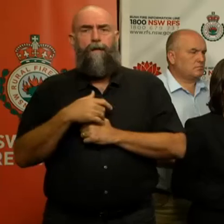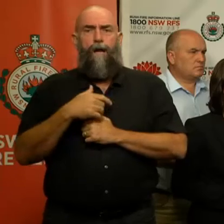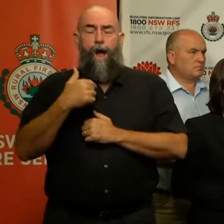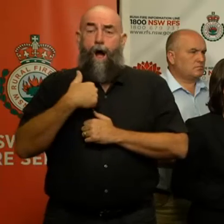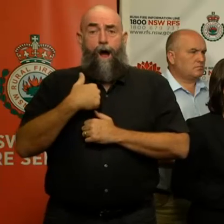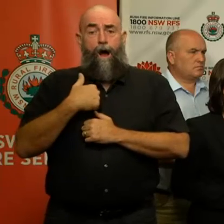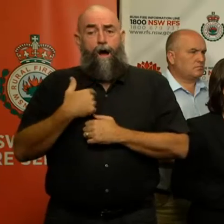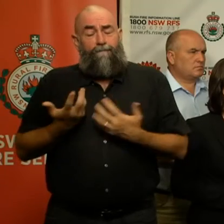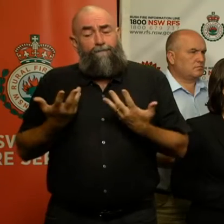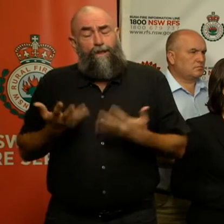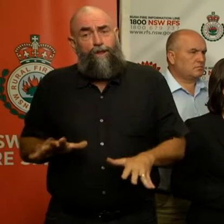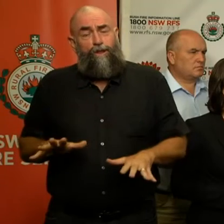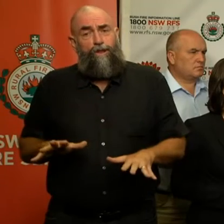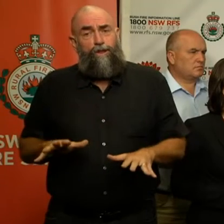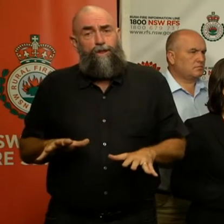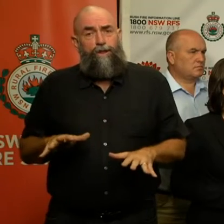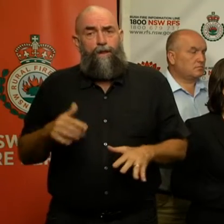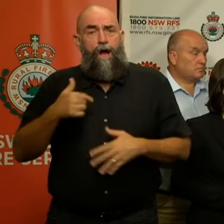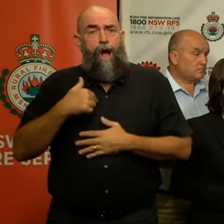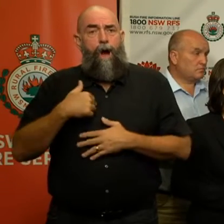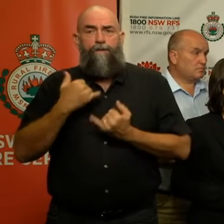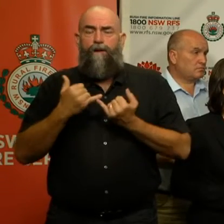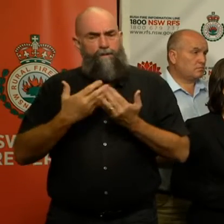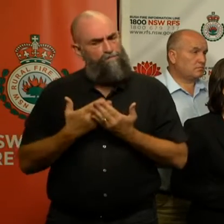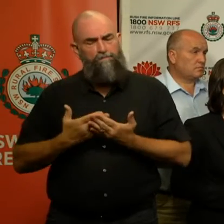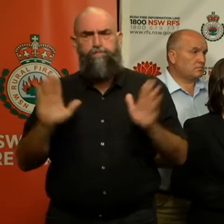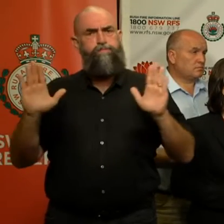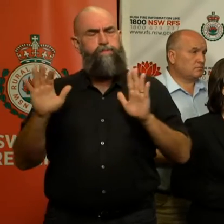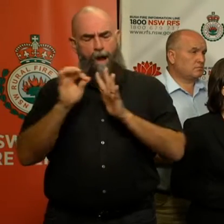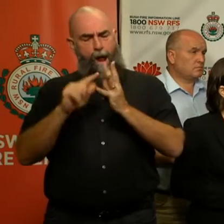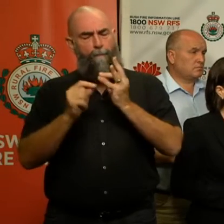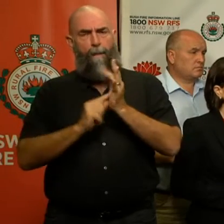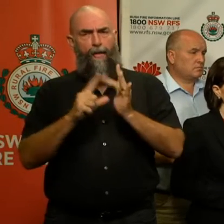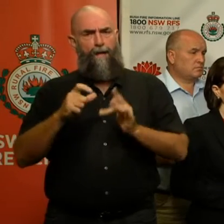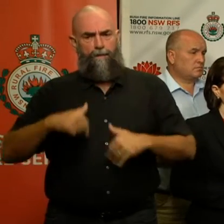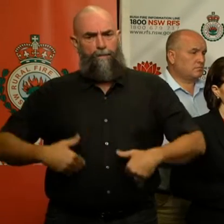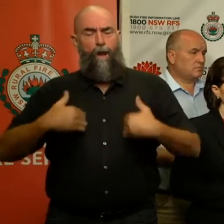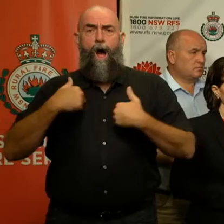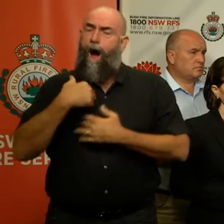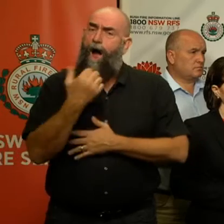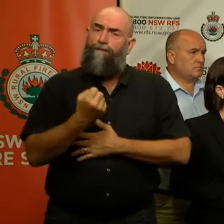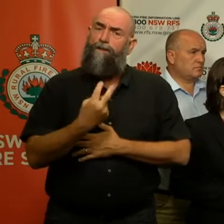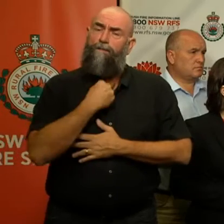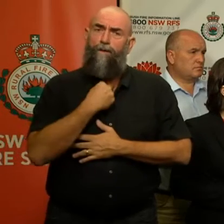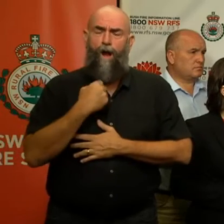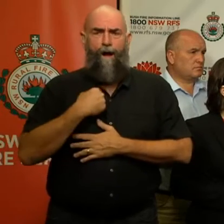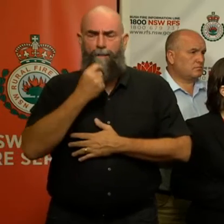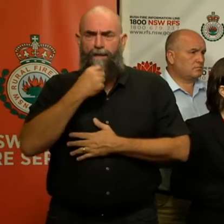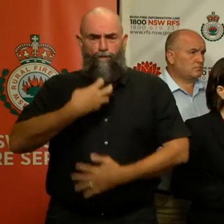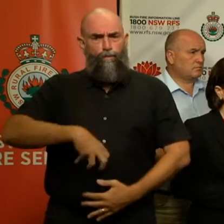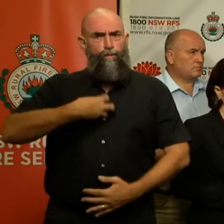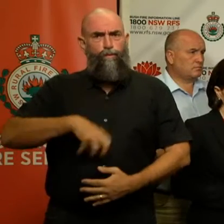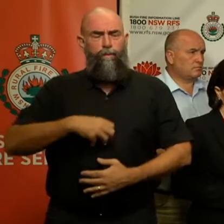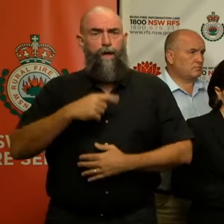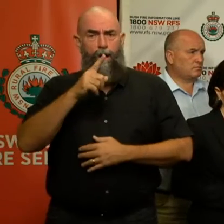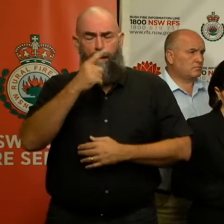I was very public this morning and I make no apologies for it. I was disappointed and I was frustrated in the middle of what was